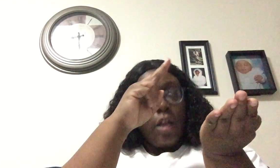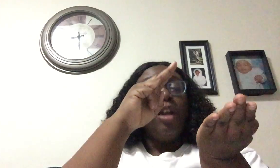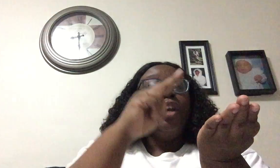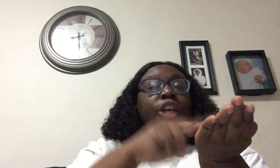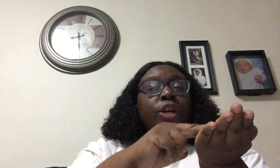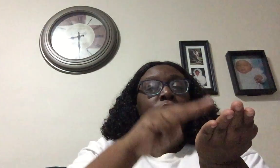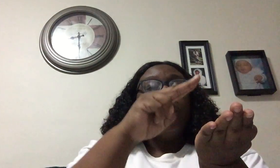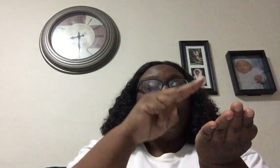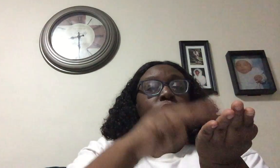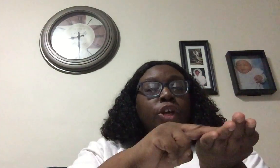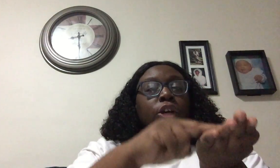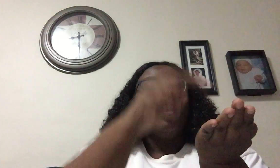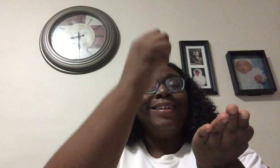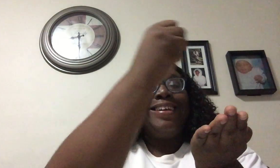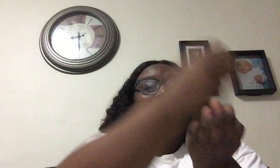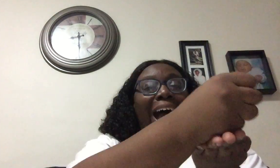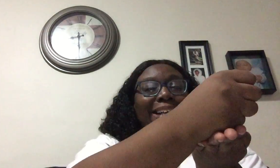N, n, not.